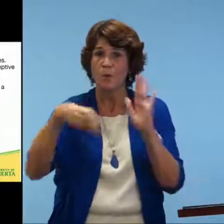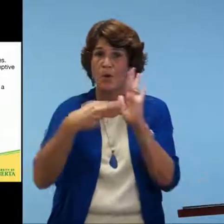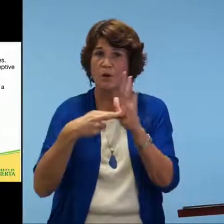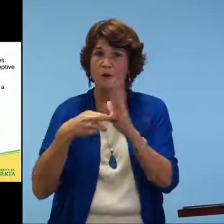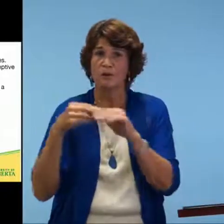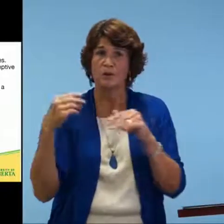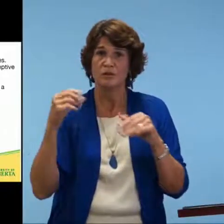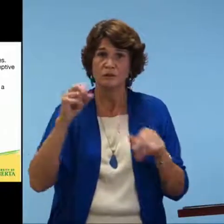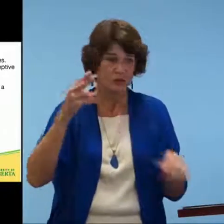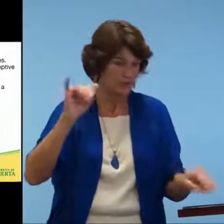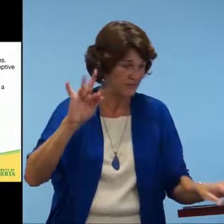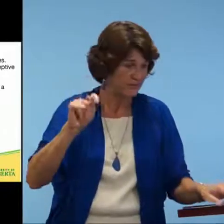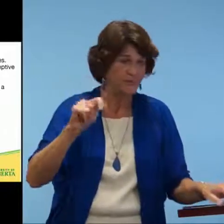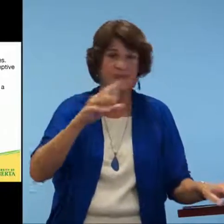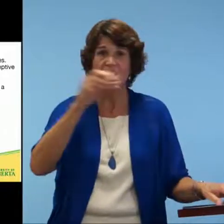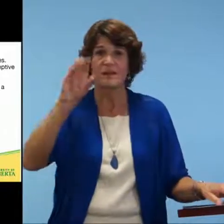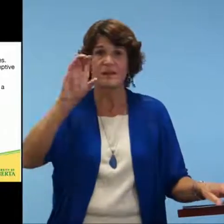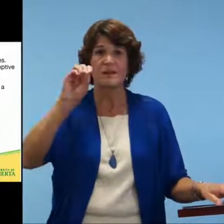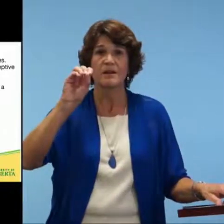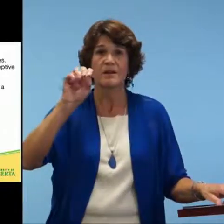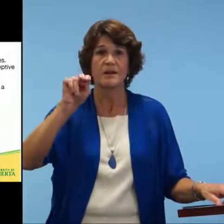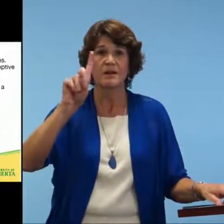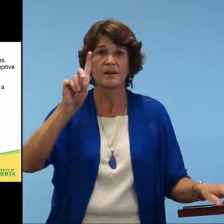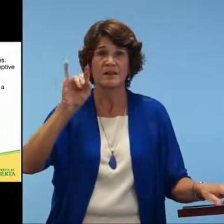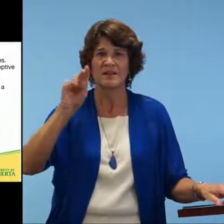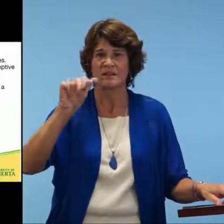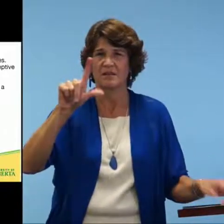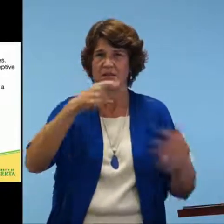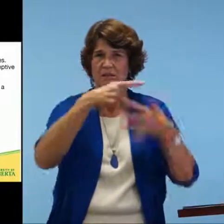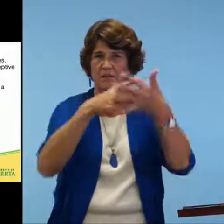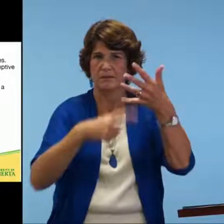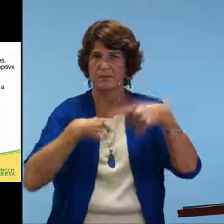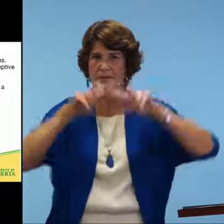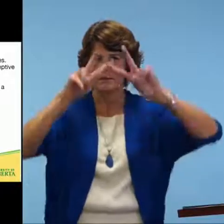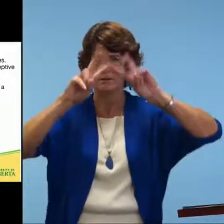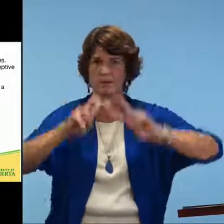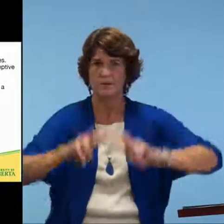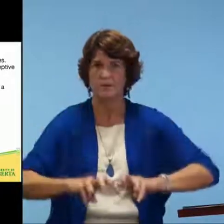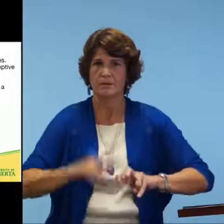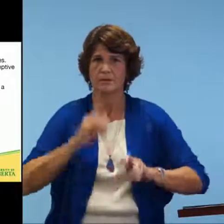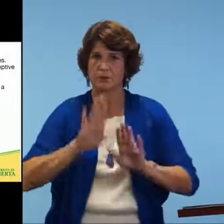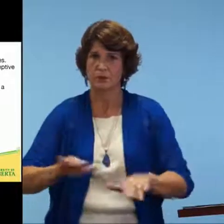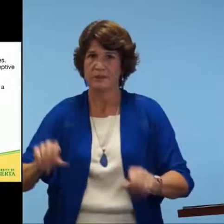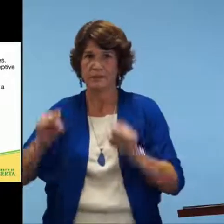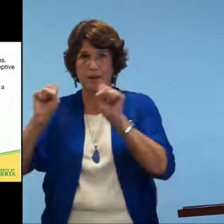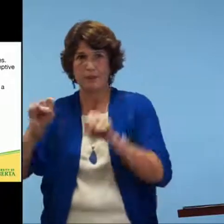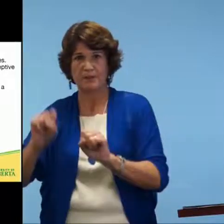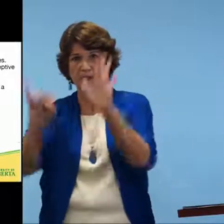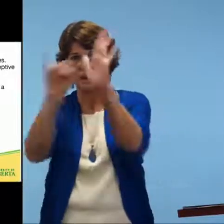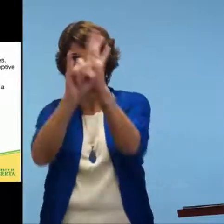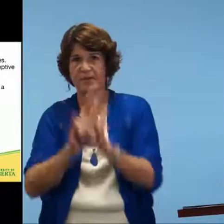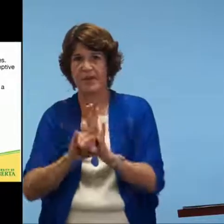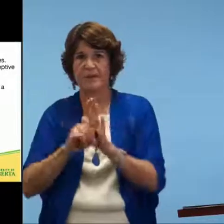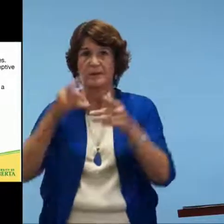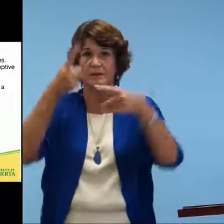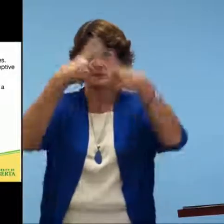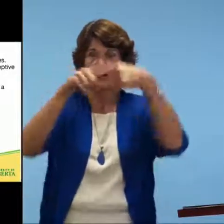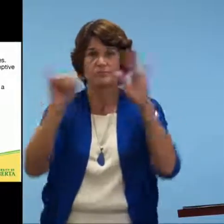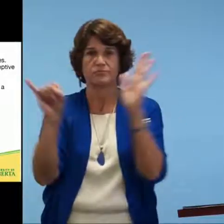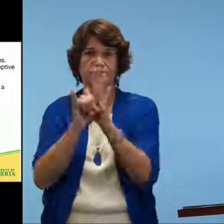size and shape specifiers, mandolin classifiers, role shifting, and conditionals. So looking at whether